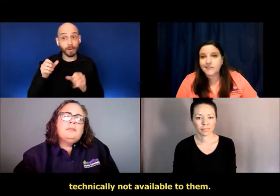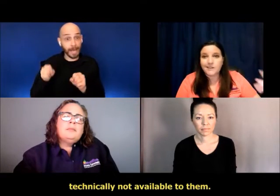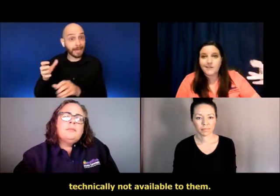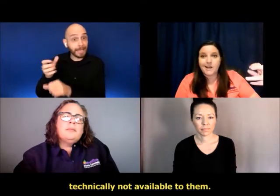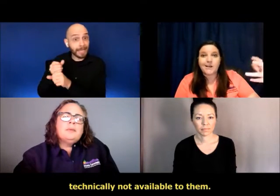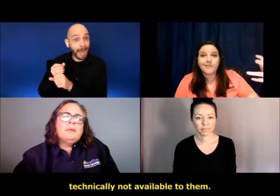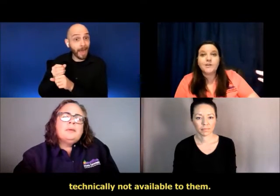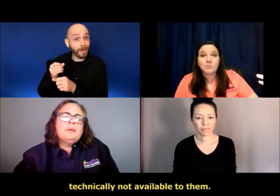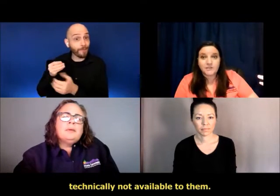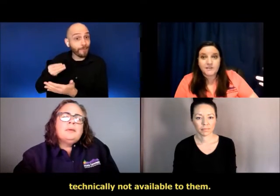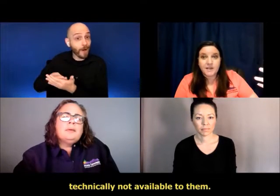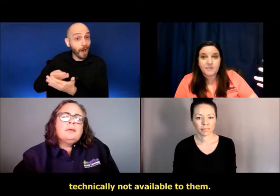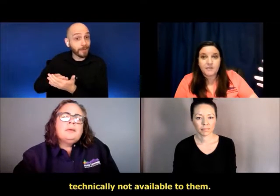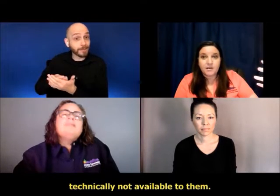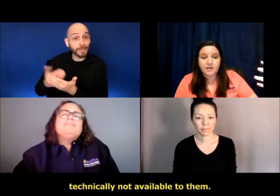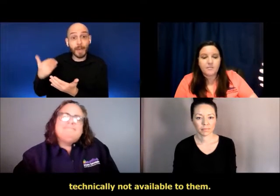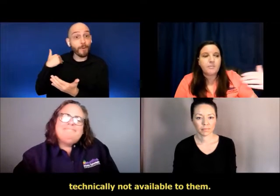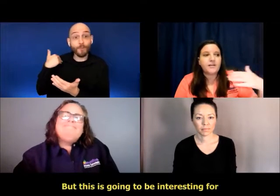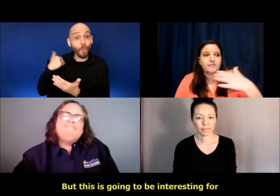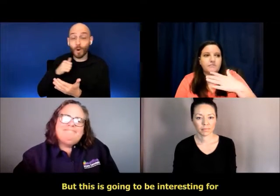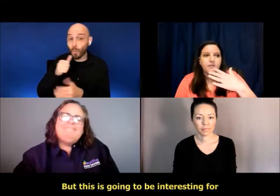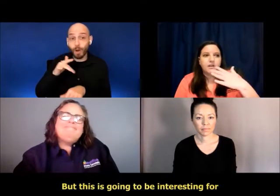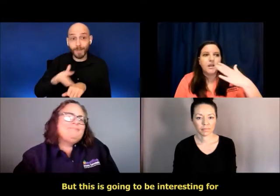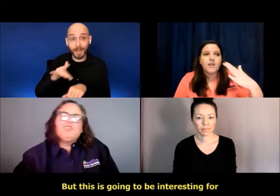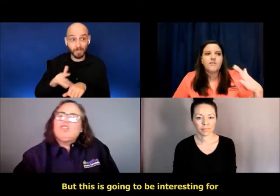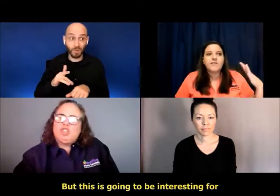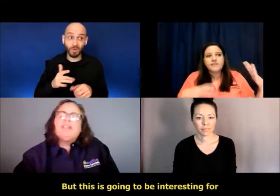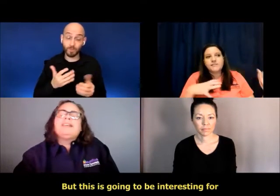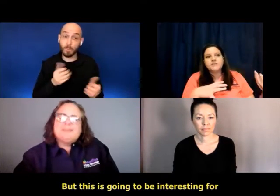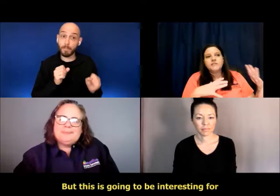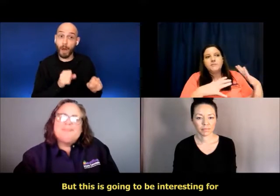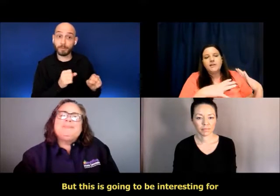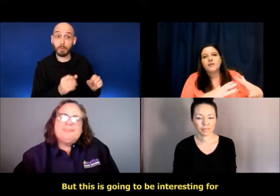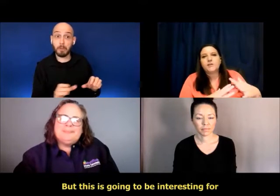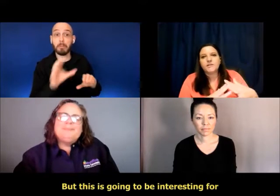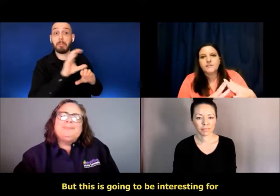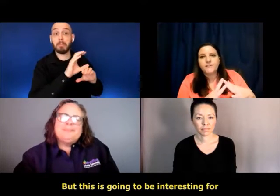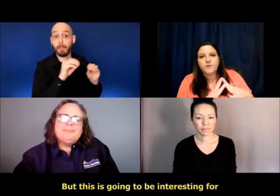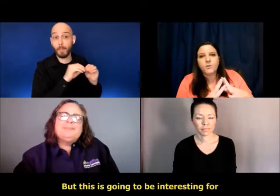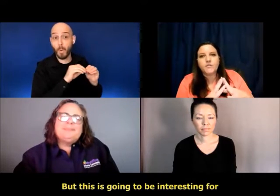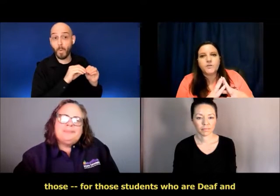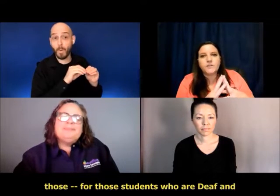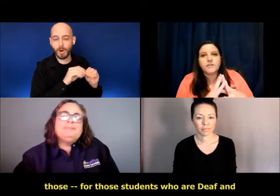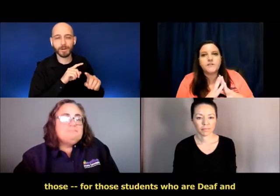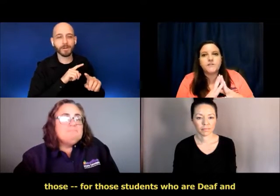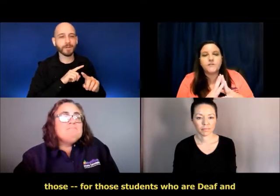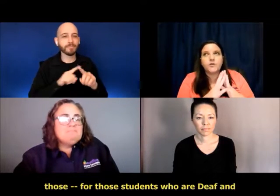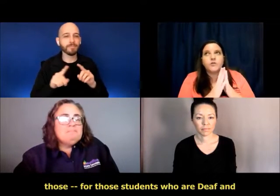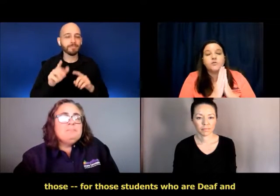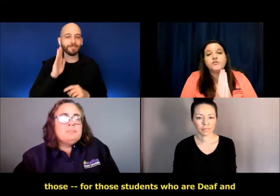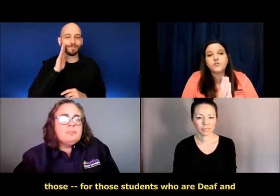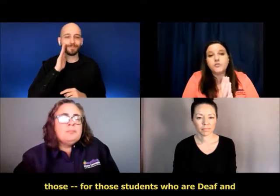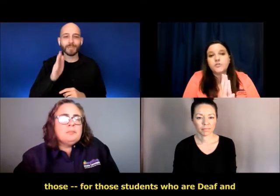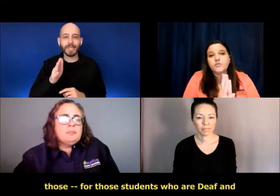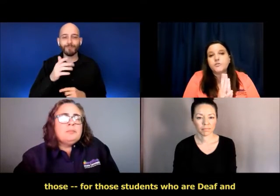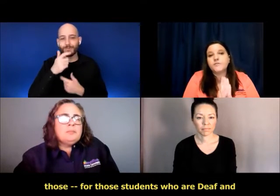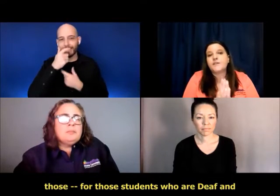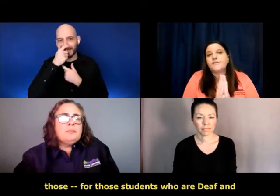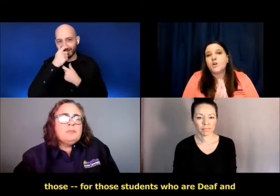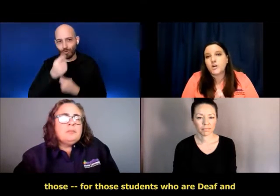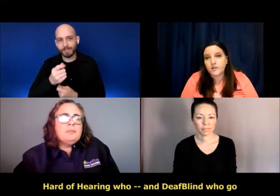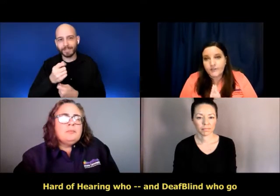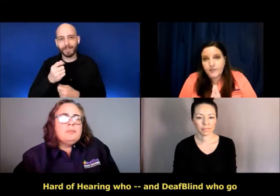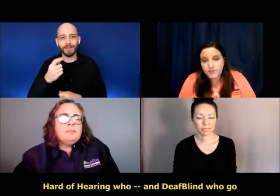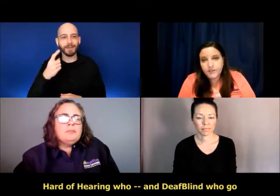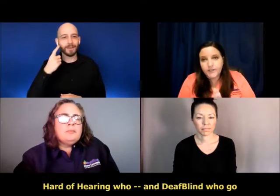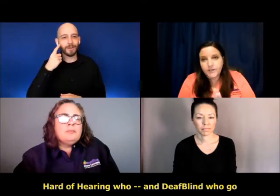um, technically not available to them. Um, but this is going to be interesting for those, and for those students who